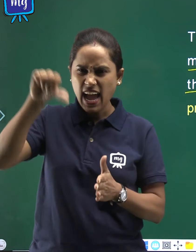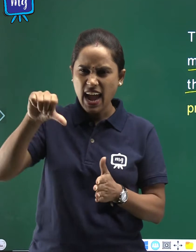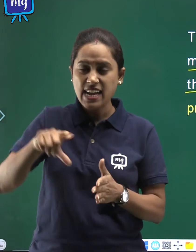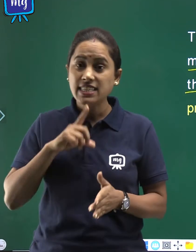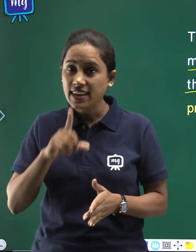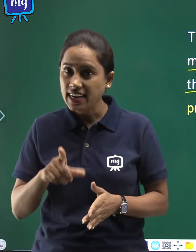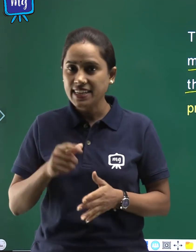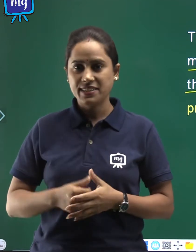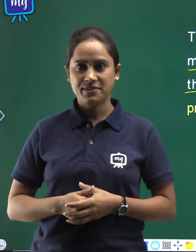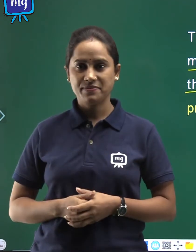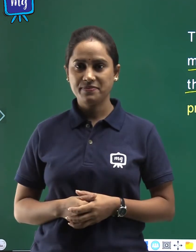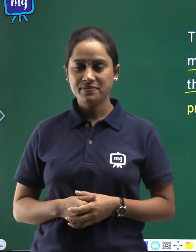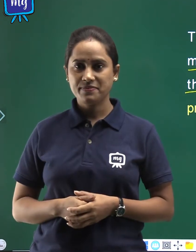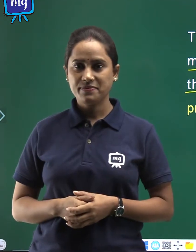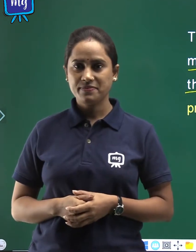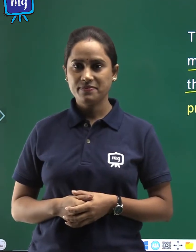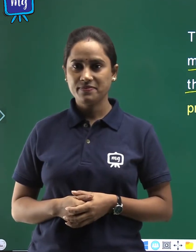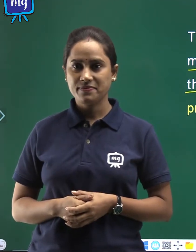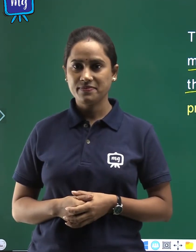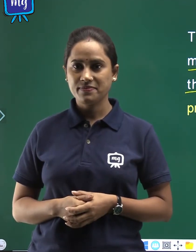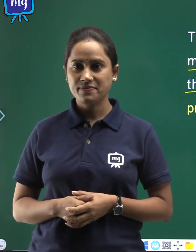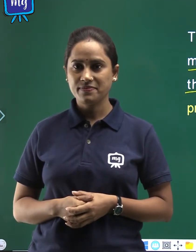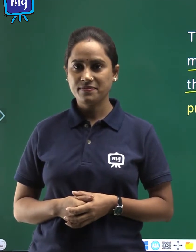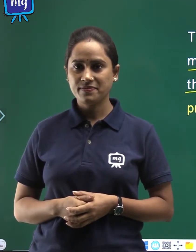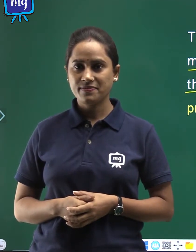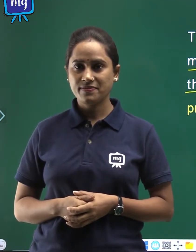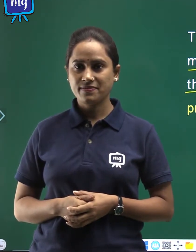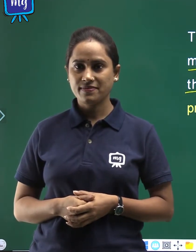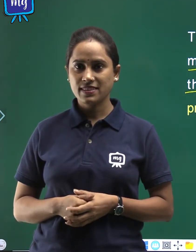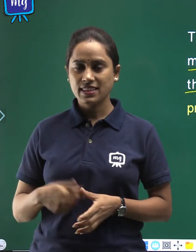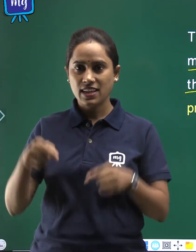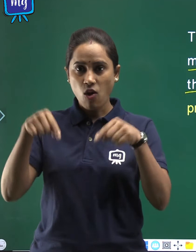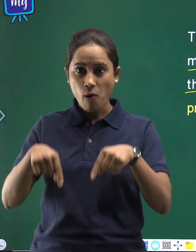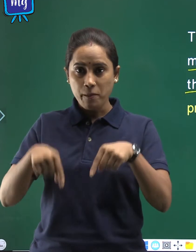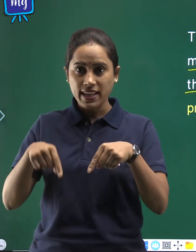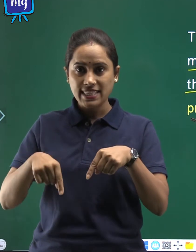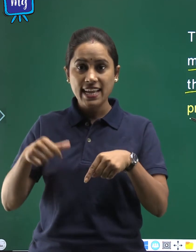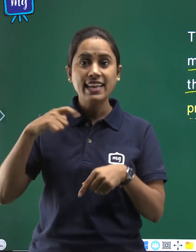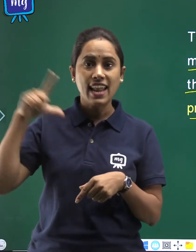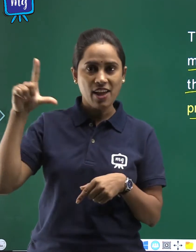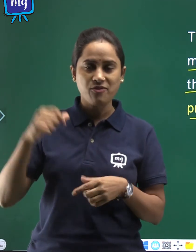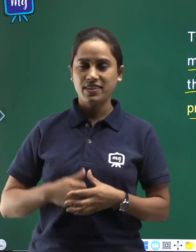of present life.